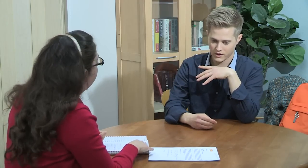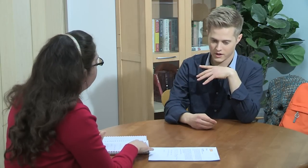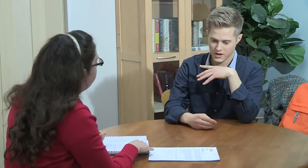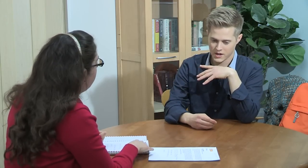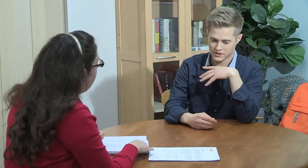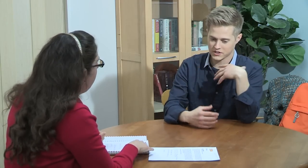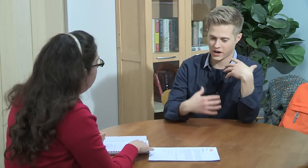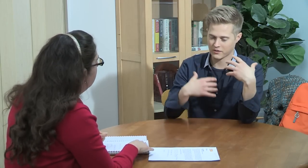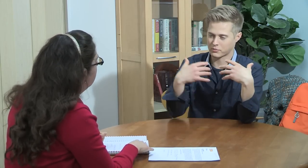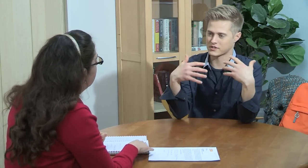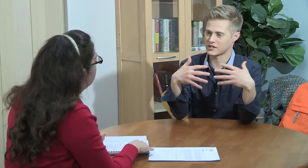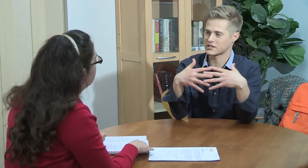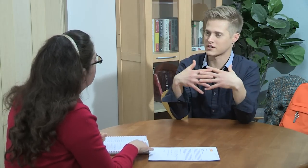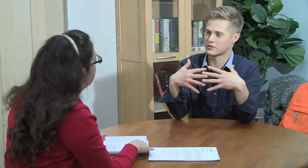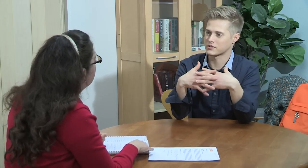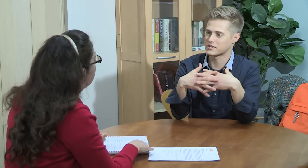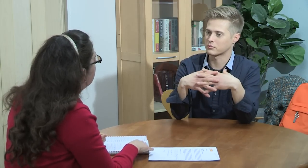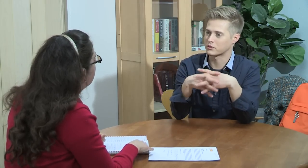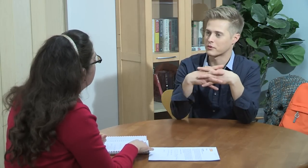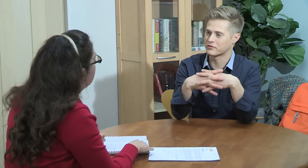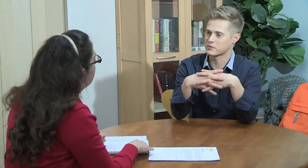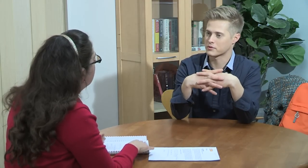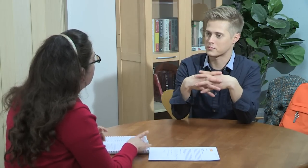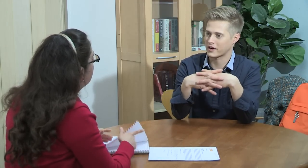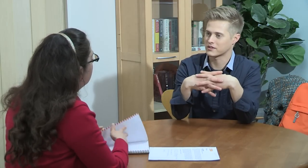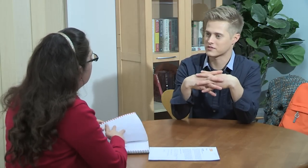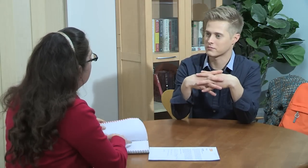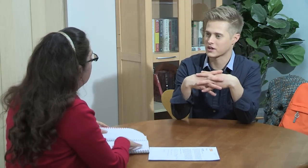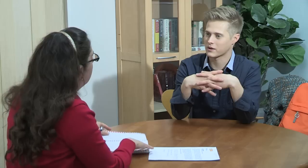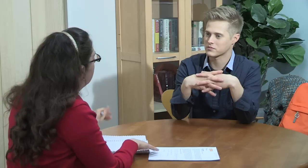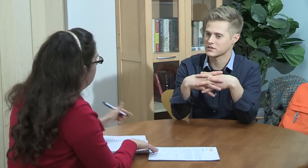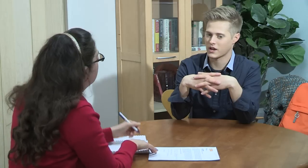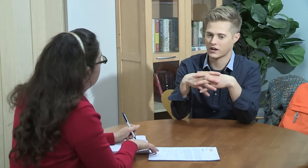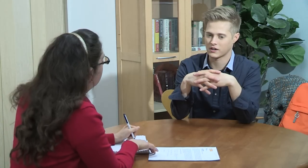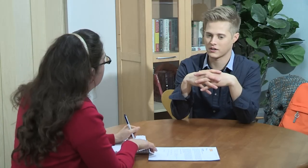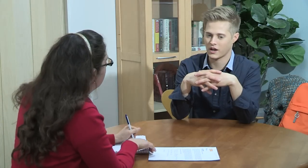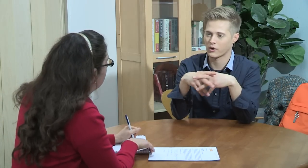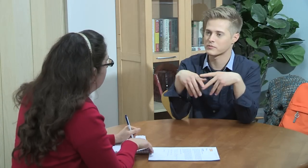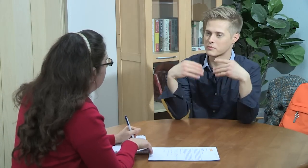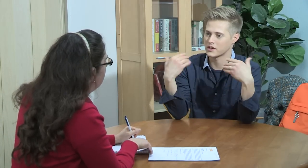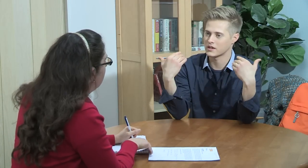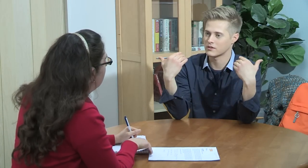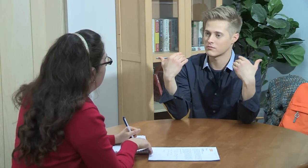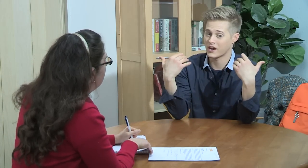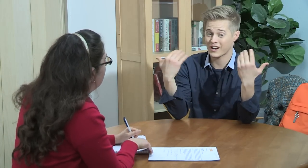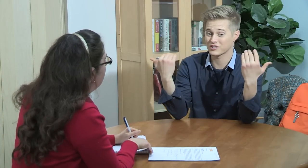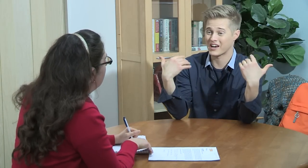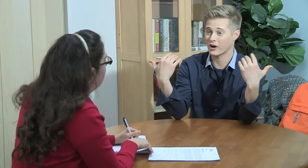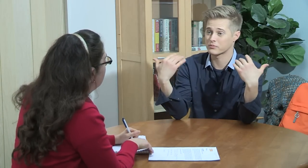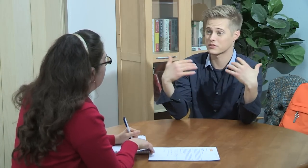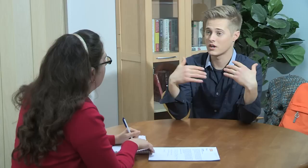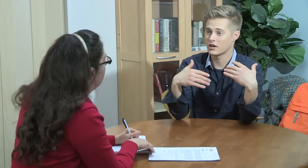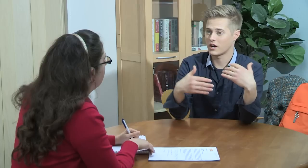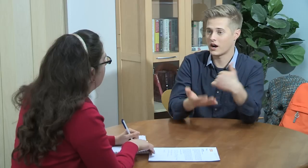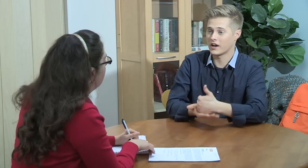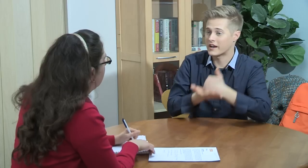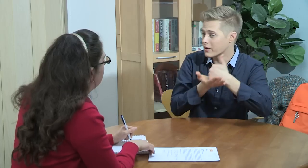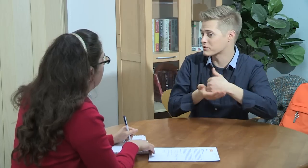It just kind of puts things into a simpler perspective sometimes. And it helps me, it actually helps, it helps